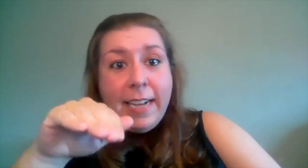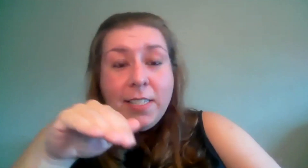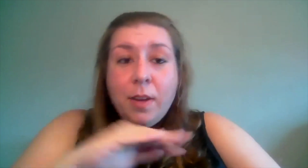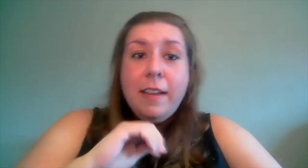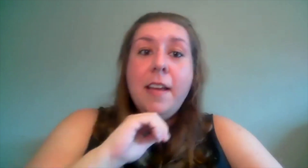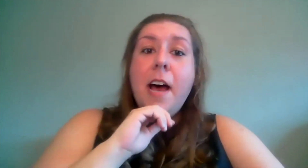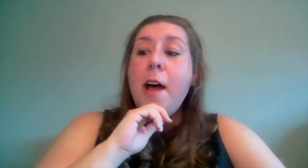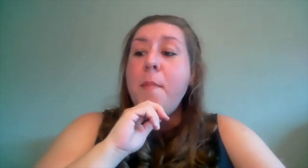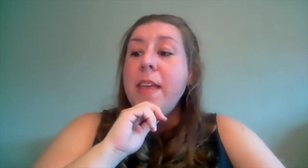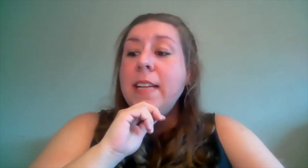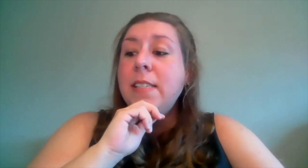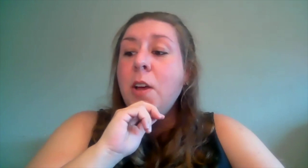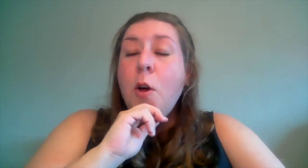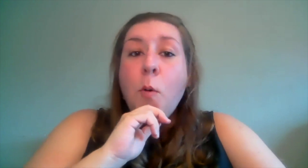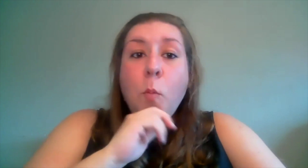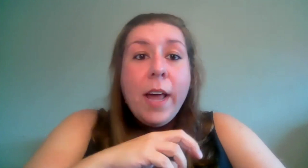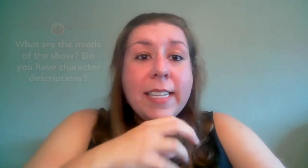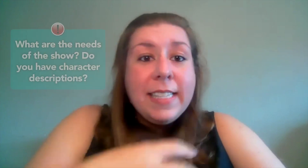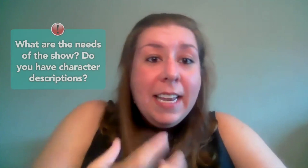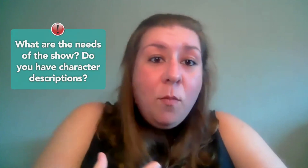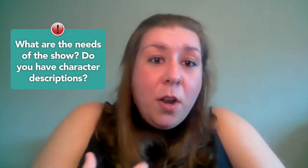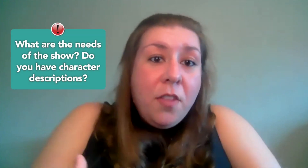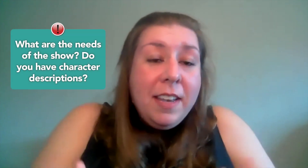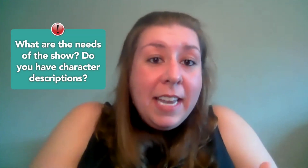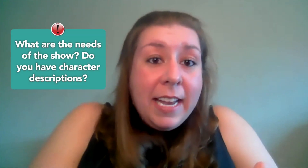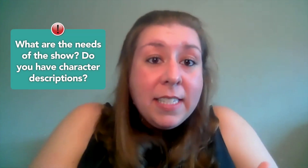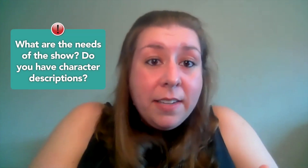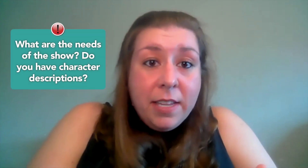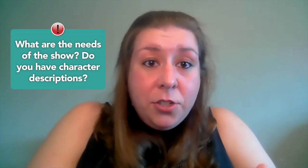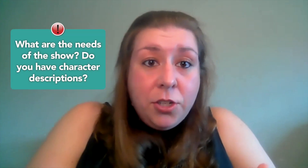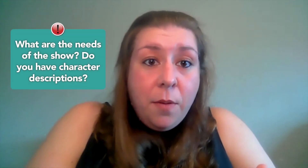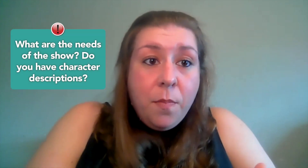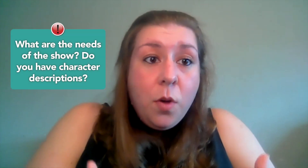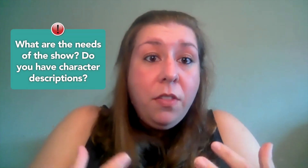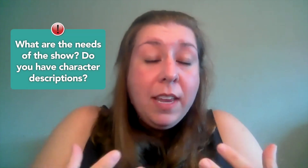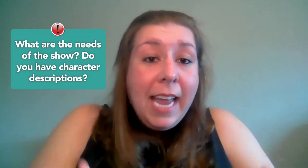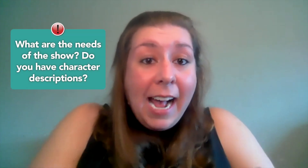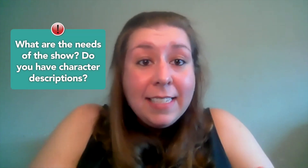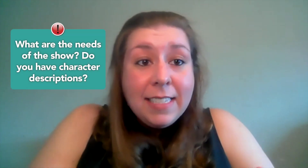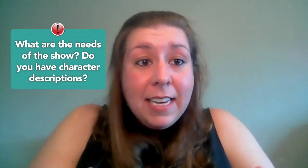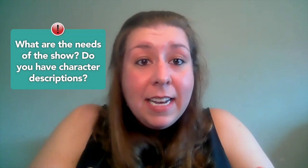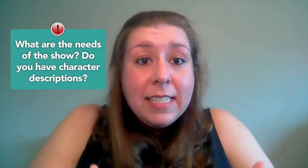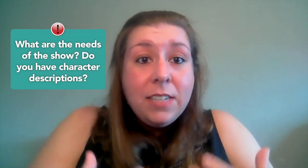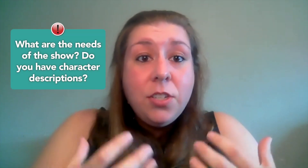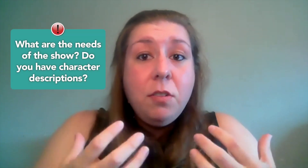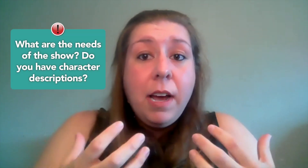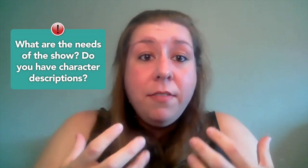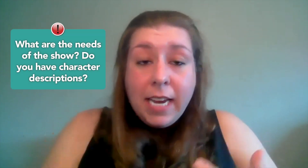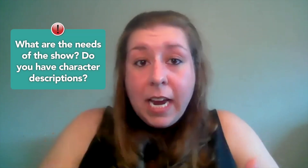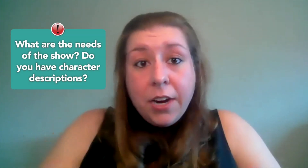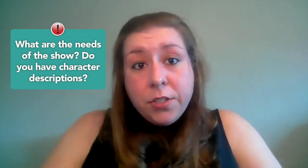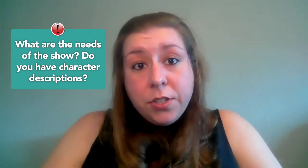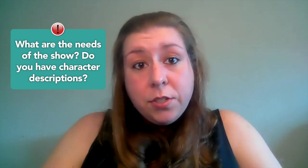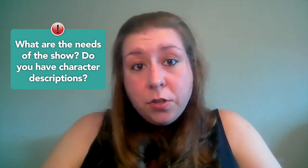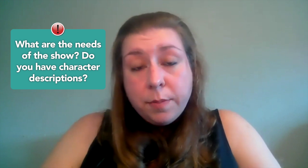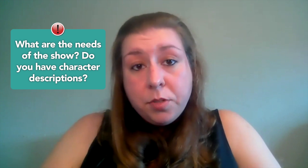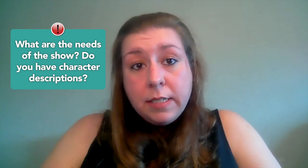last one um is what is the what are the needs of this show what are the cast needs and do you have character descriptions